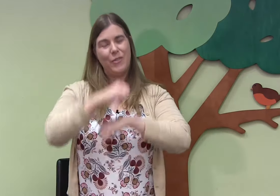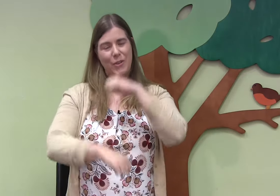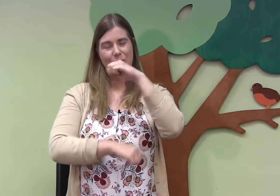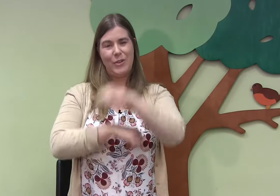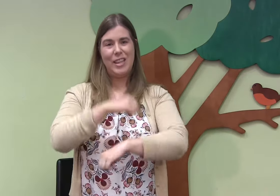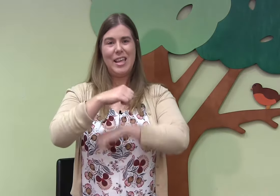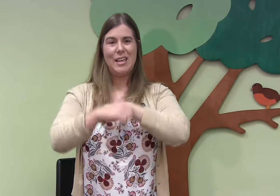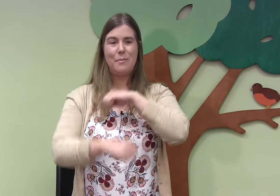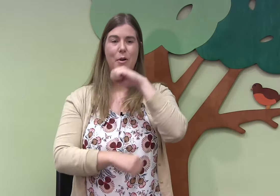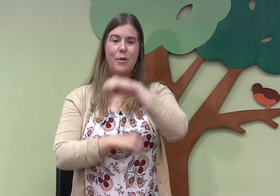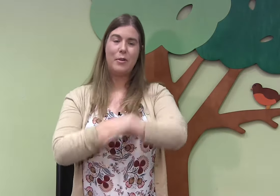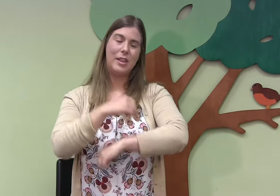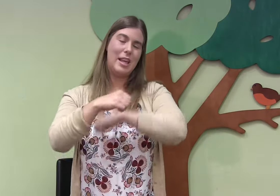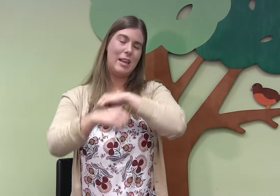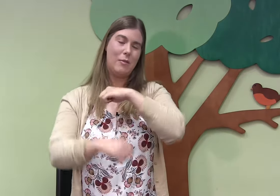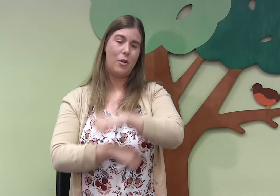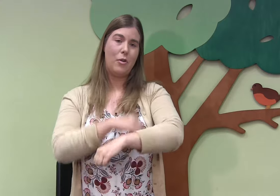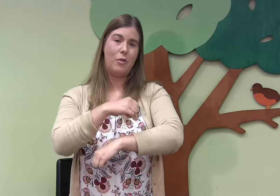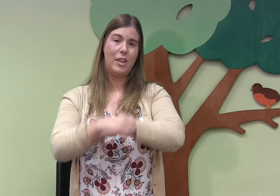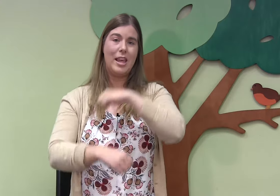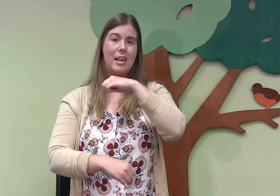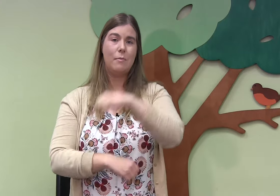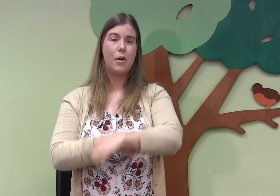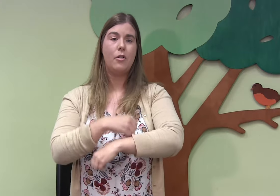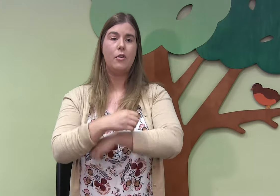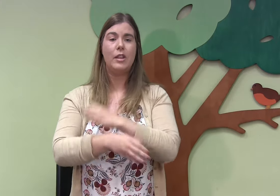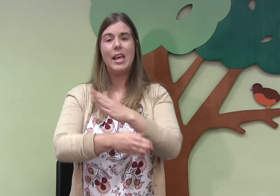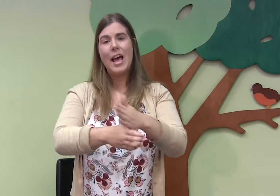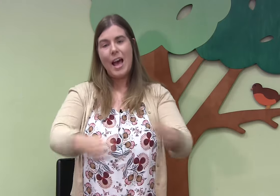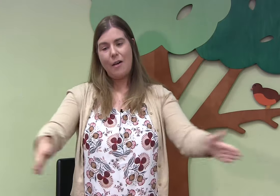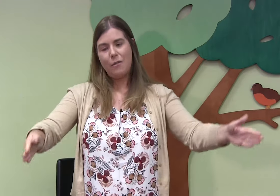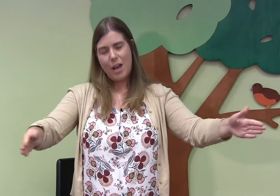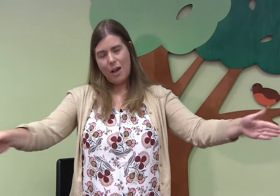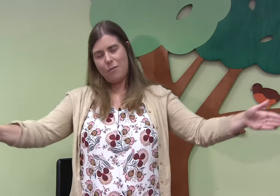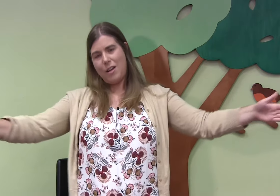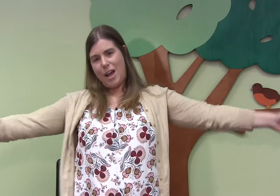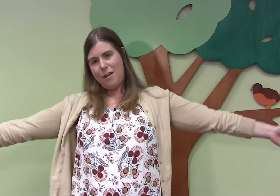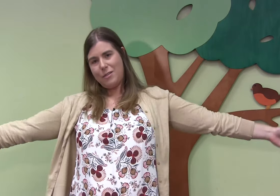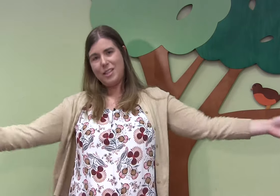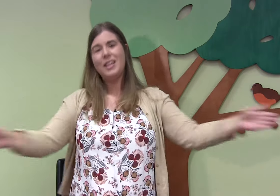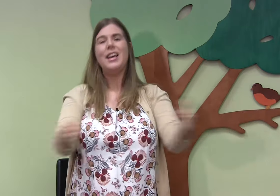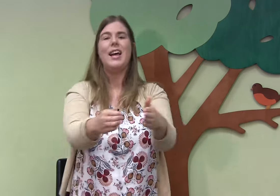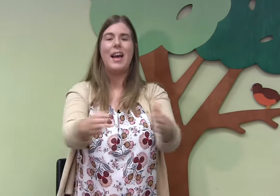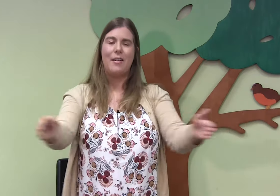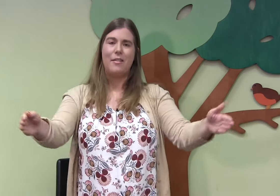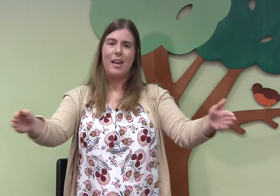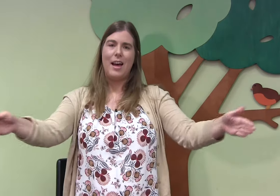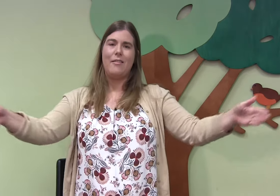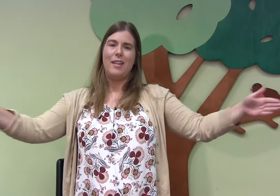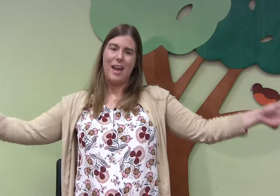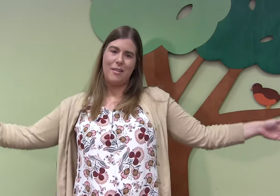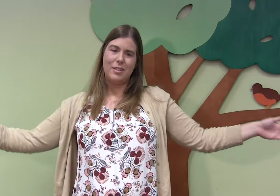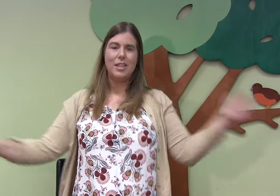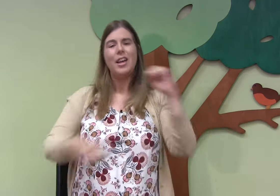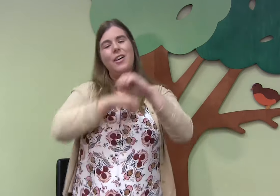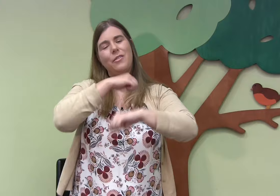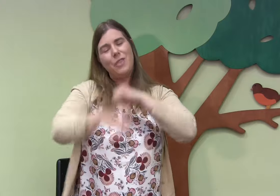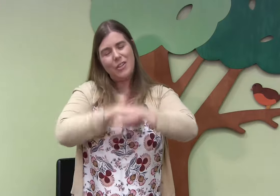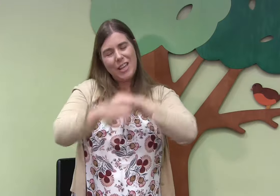roly-poly roly-poly out out out out out out roly